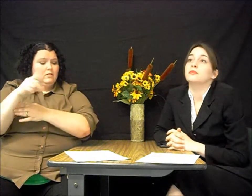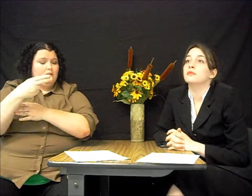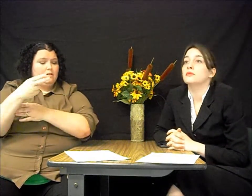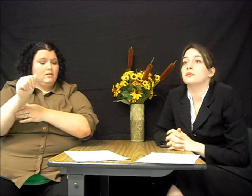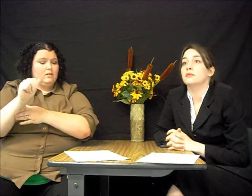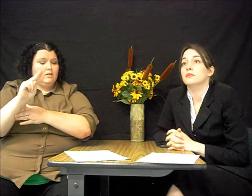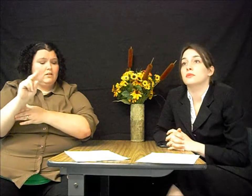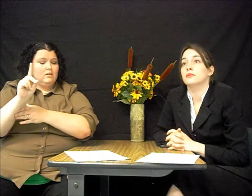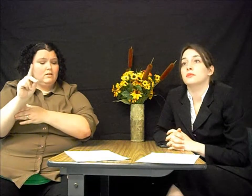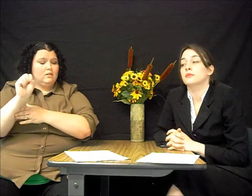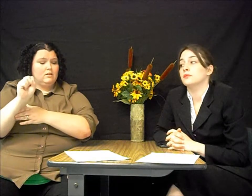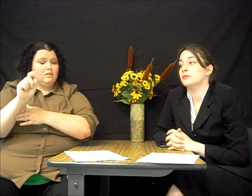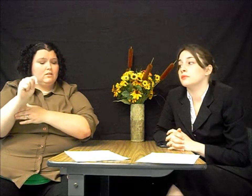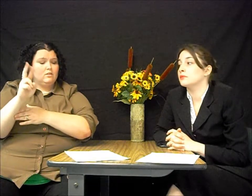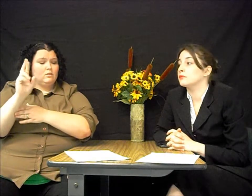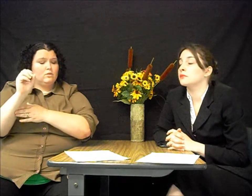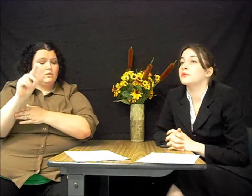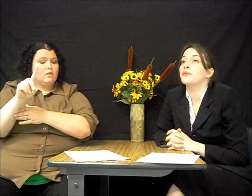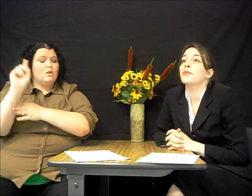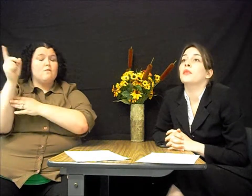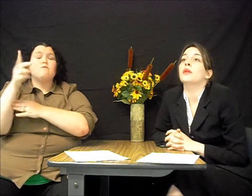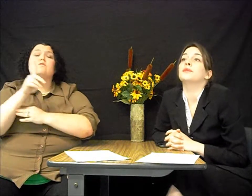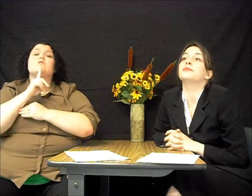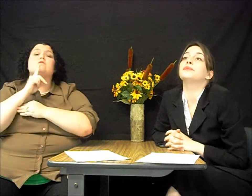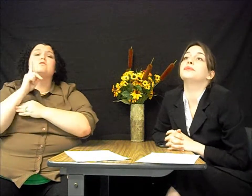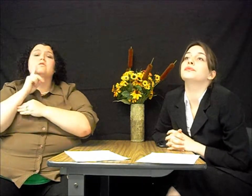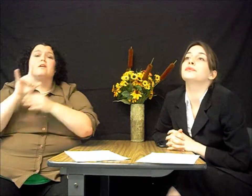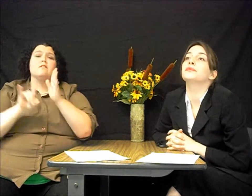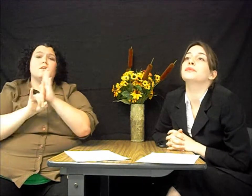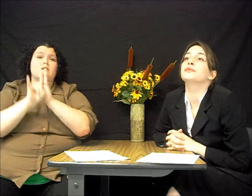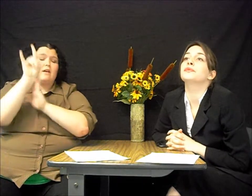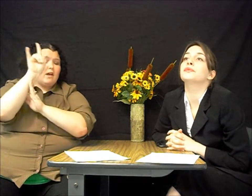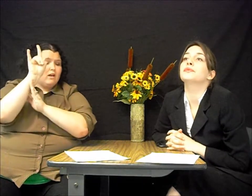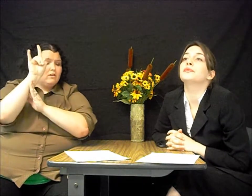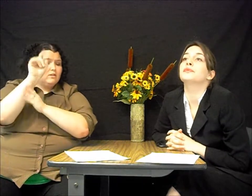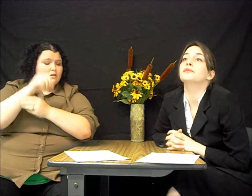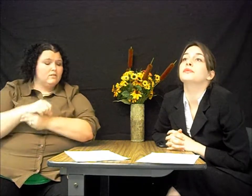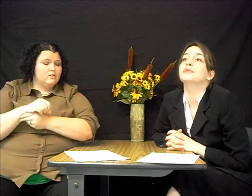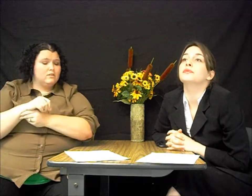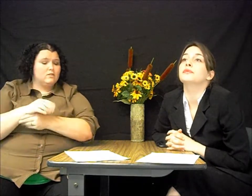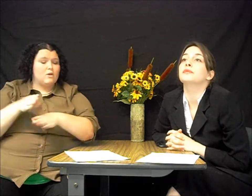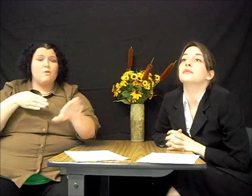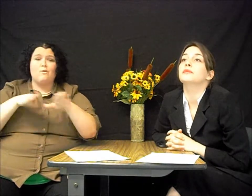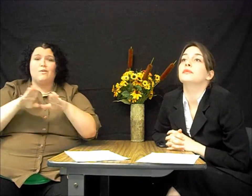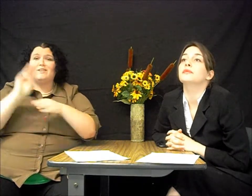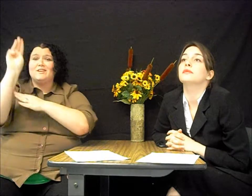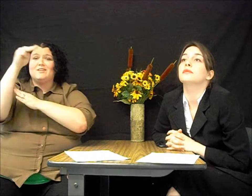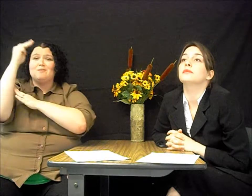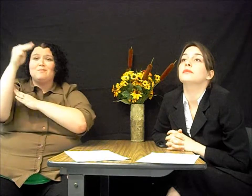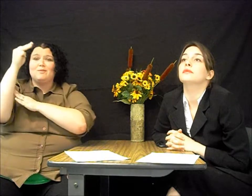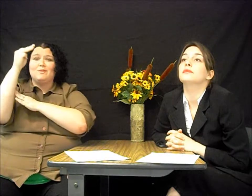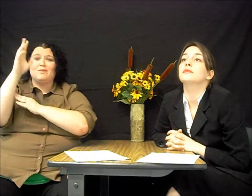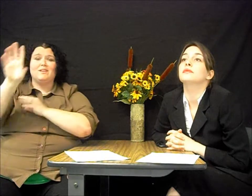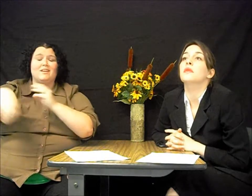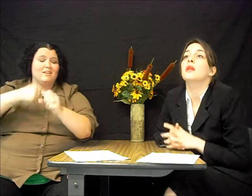Daniel Hanstrom, the first deaf astronaut, walked on the moon in